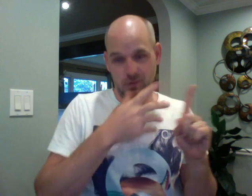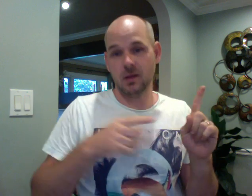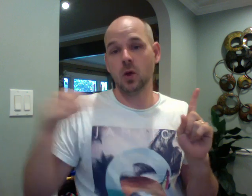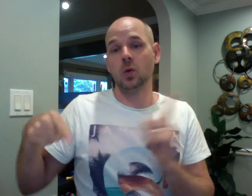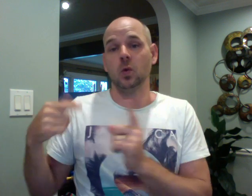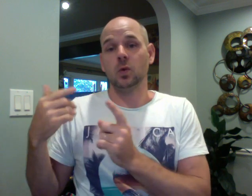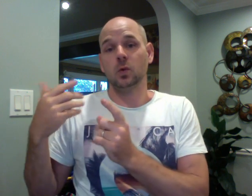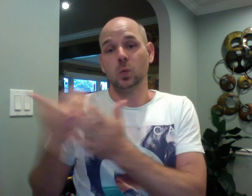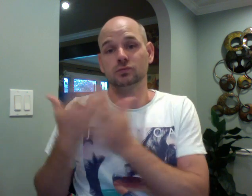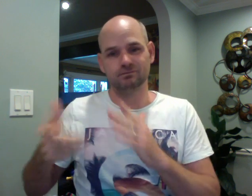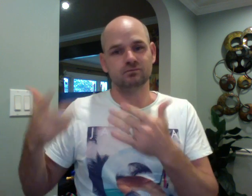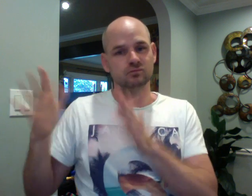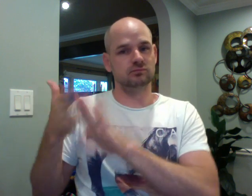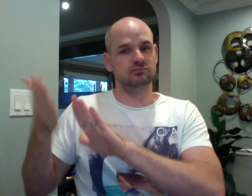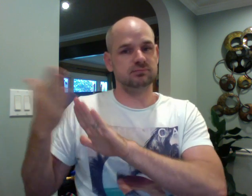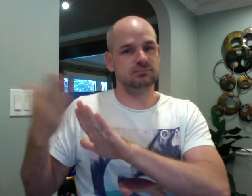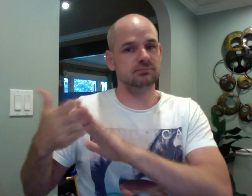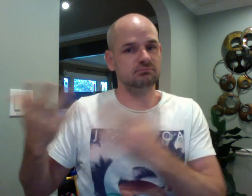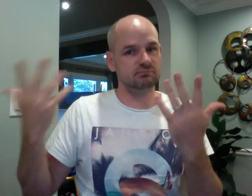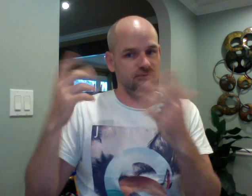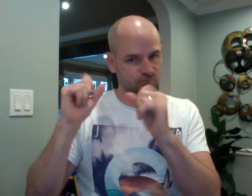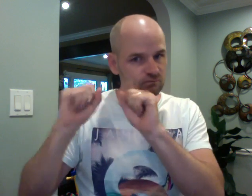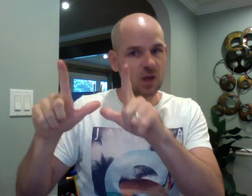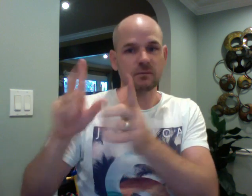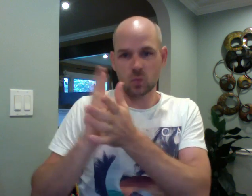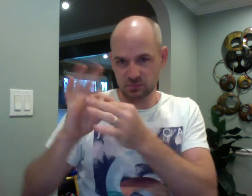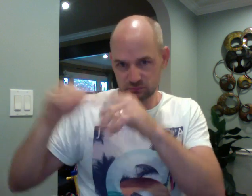It's actually popped it. What did say? It's already popping it.